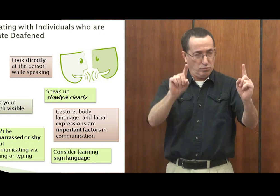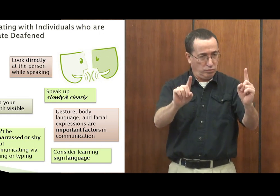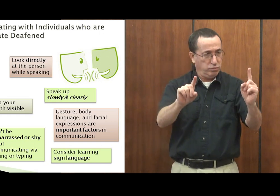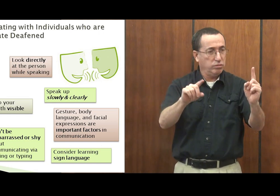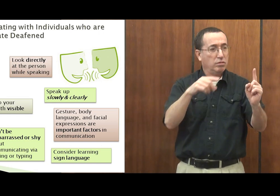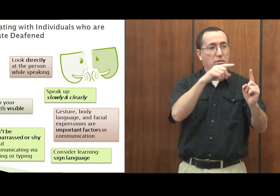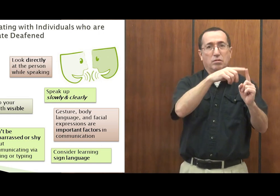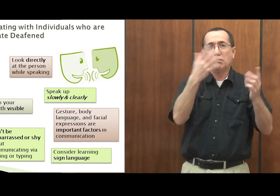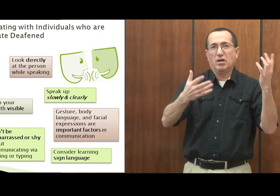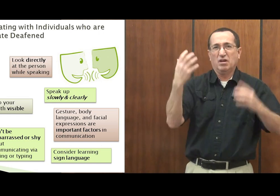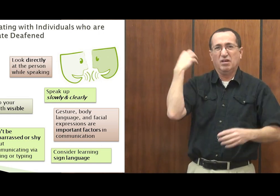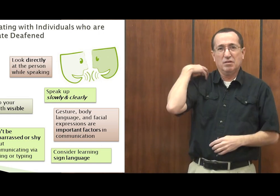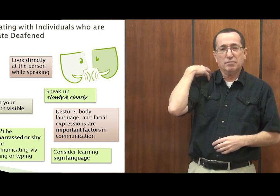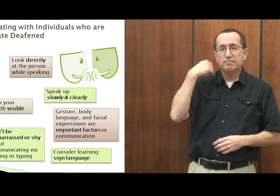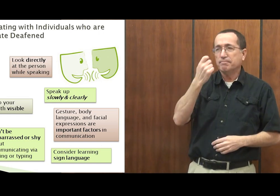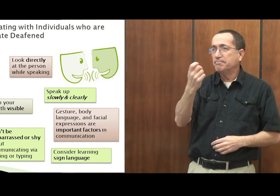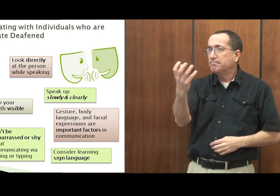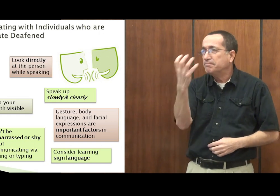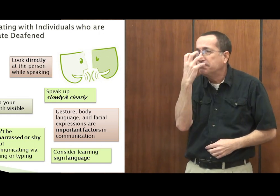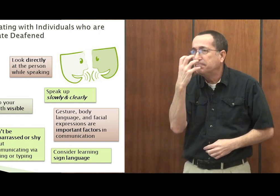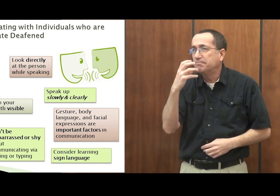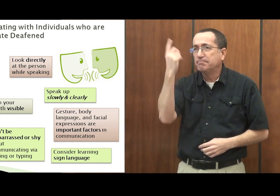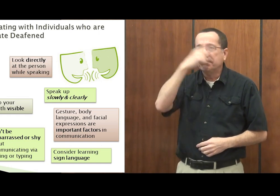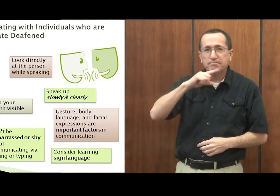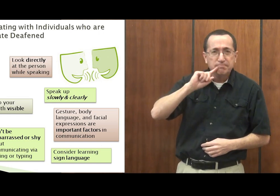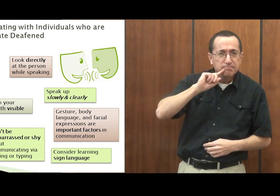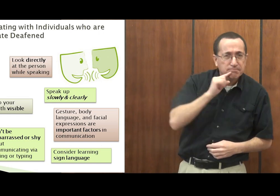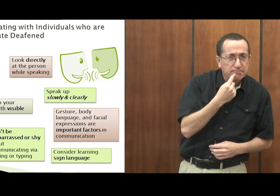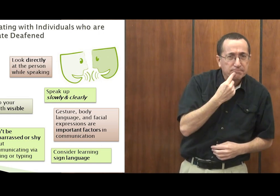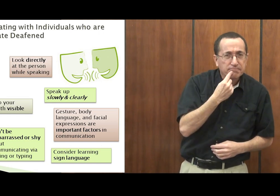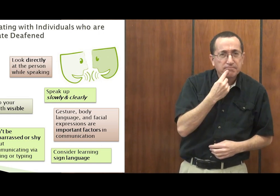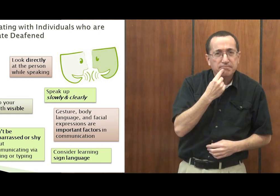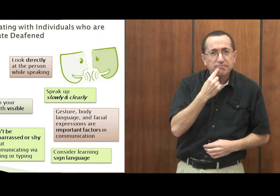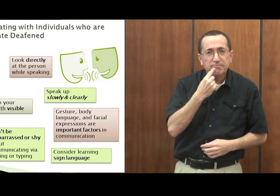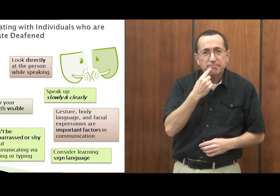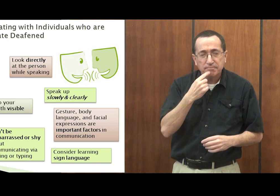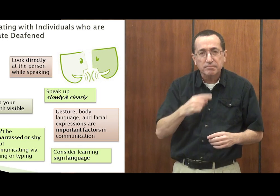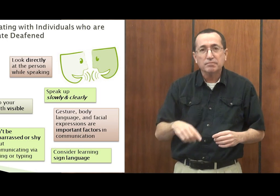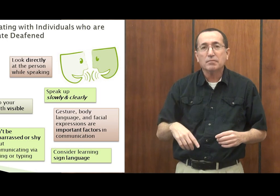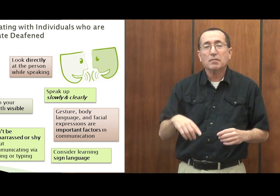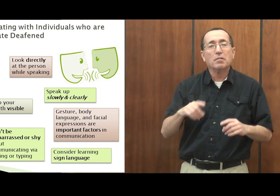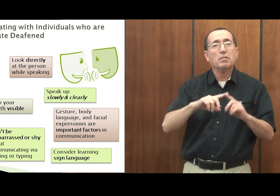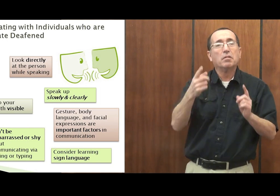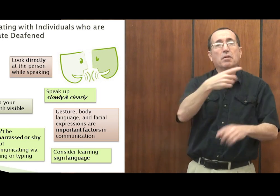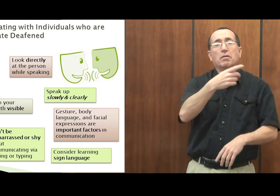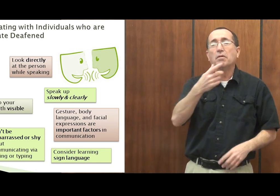talking with a worker, the boss, if they're mad, if they're serious, you can see it on their face.